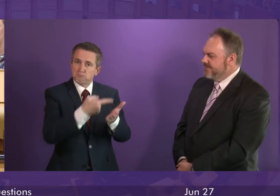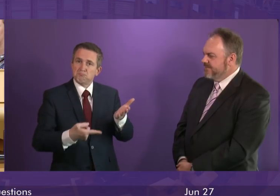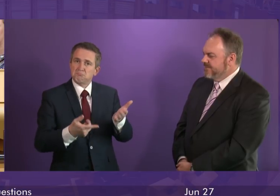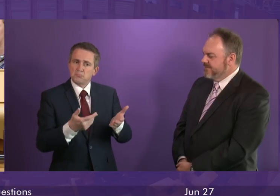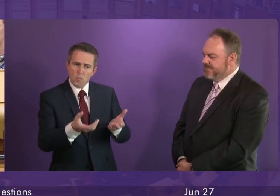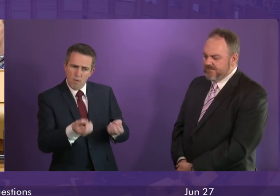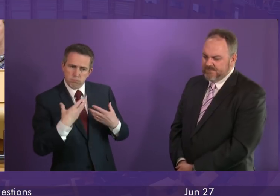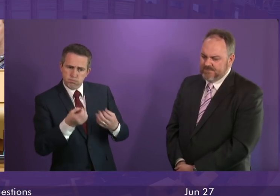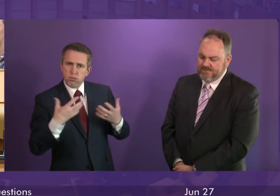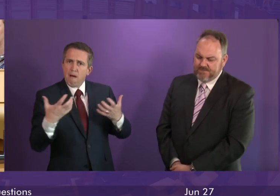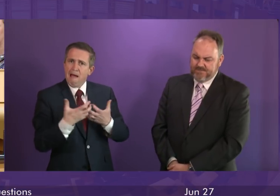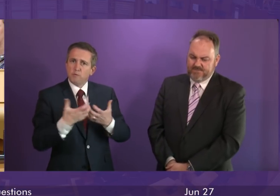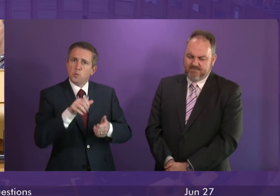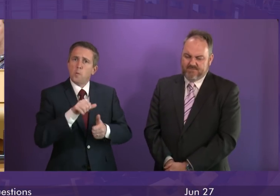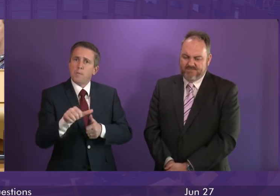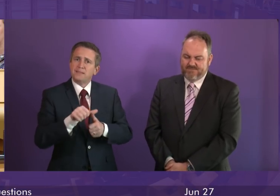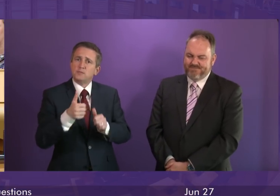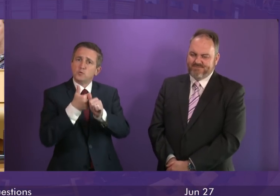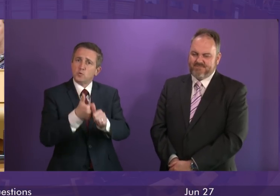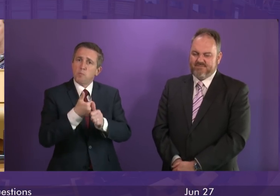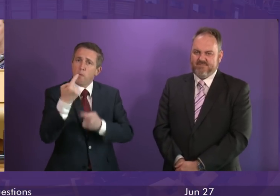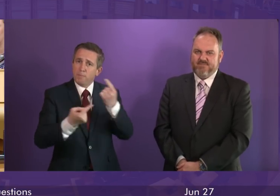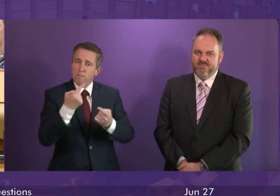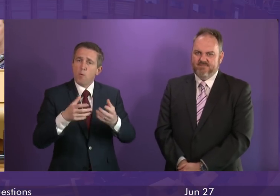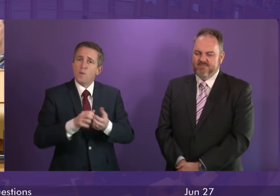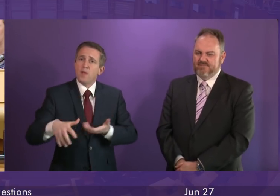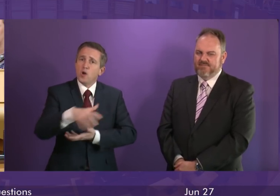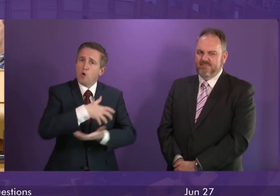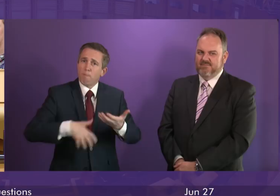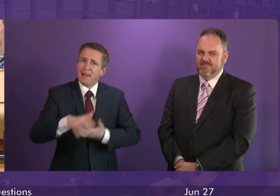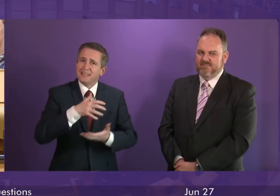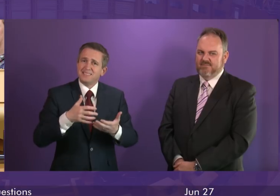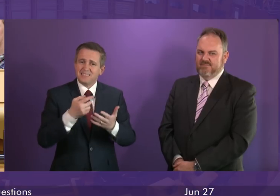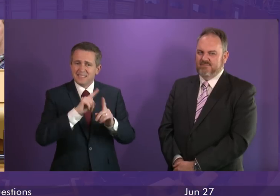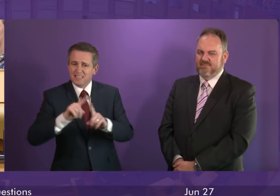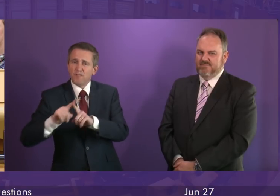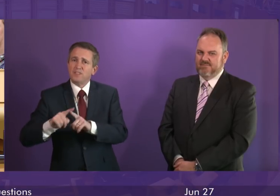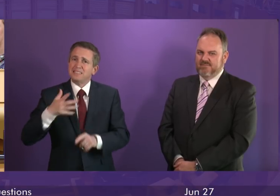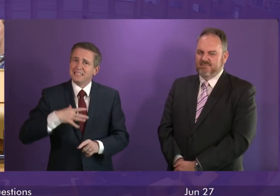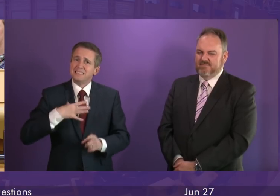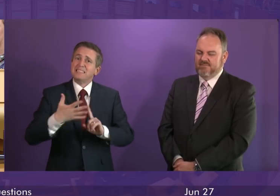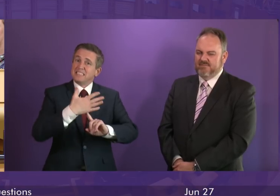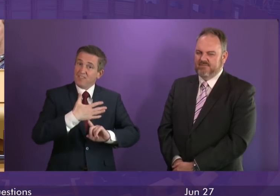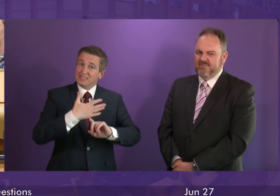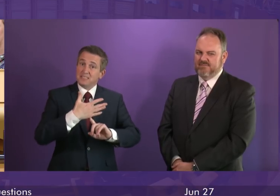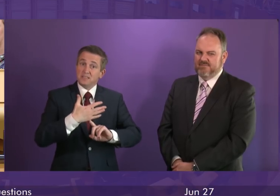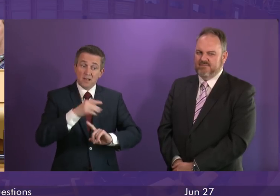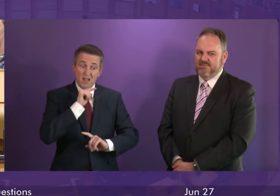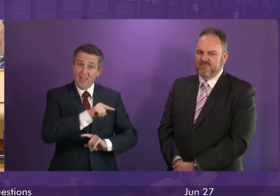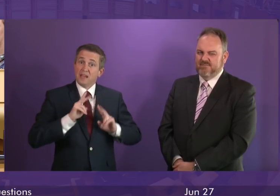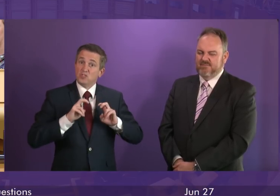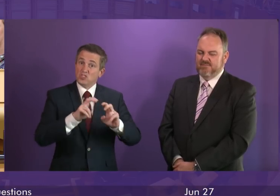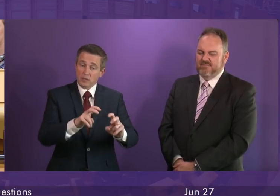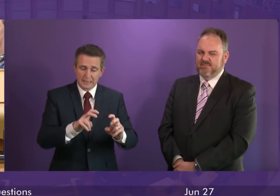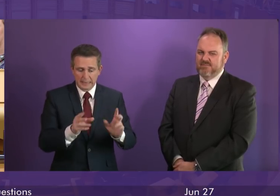contribution to understanding how we can better support those with complex needs facing severe and multiple disadvantage. The study adds further support for the Scottish